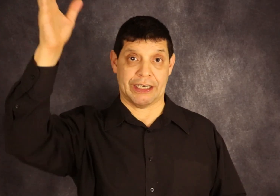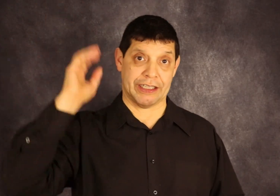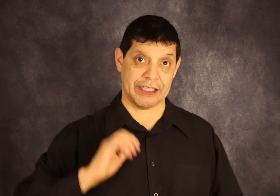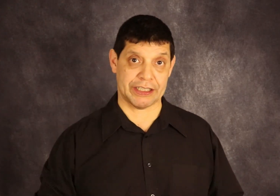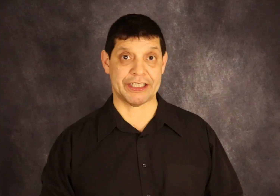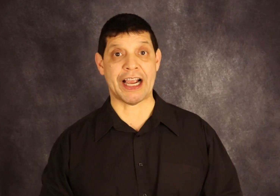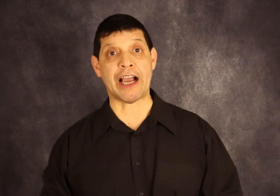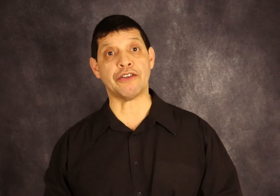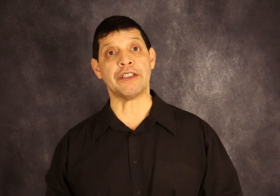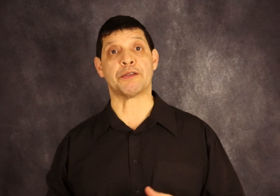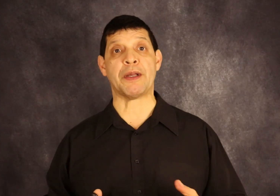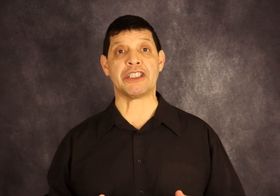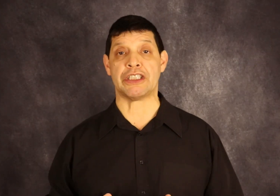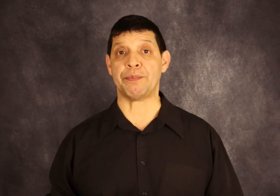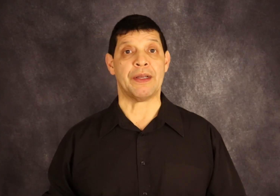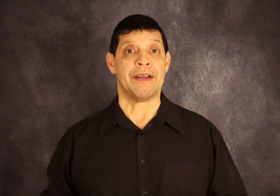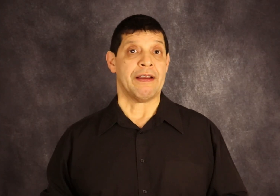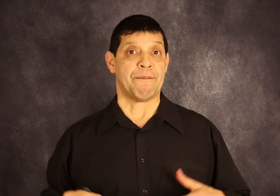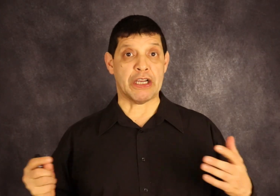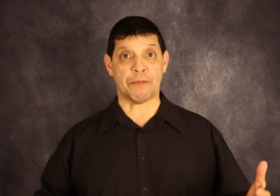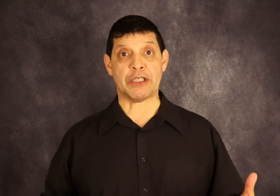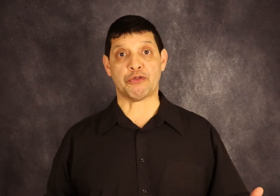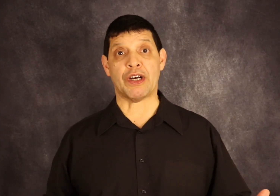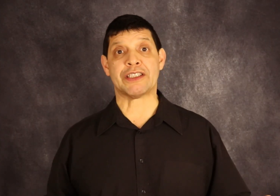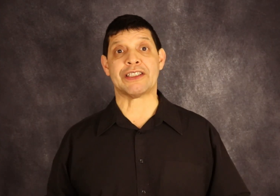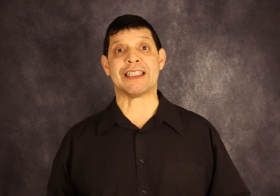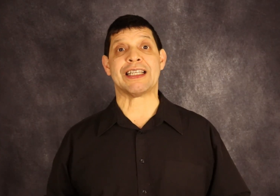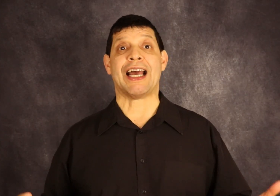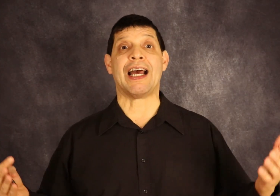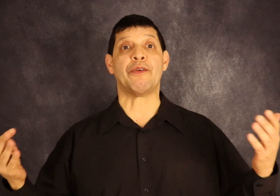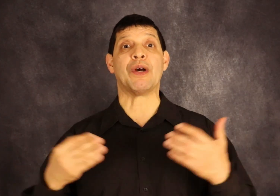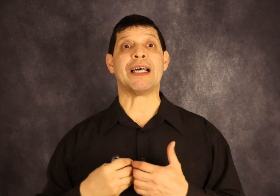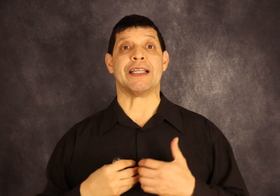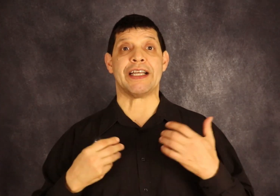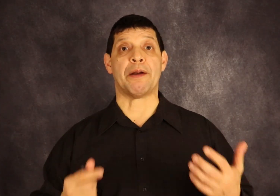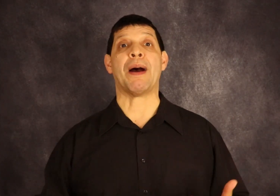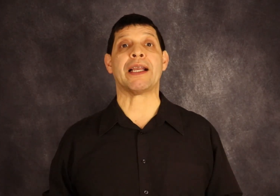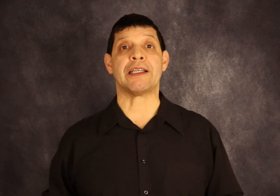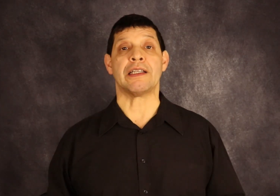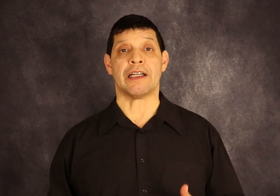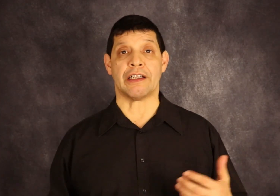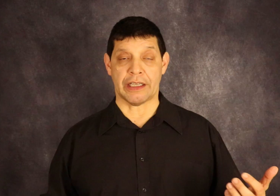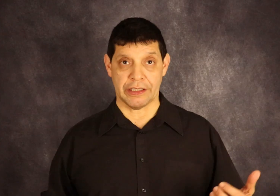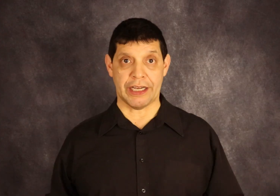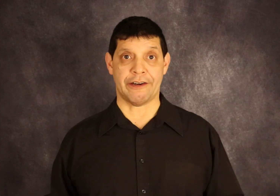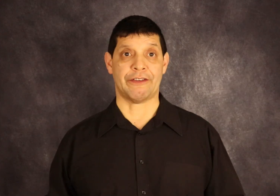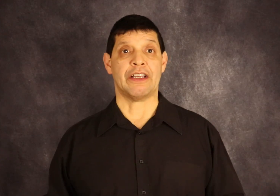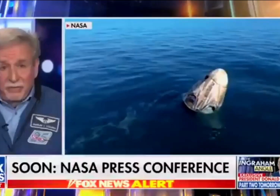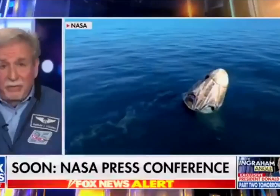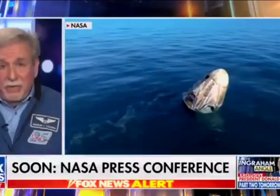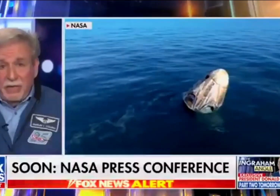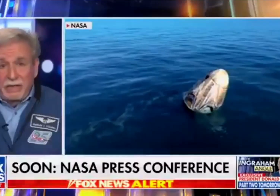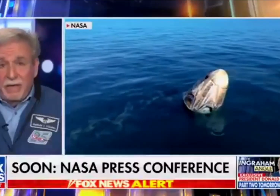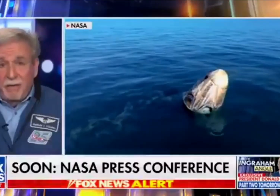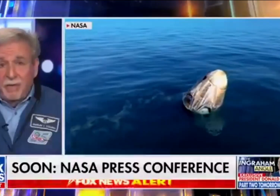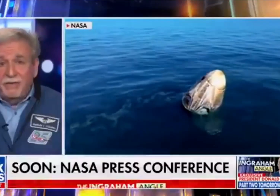Dragon spaceship, pick up the two astronauts, and voila, they are back in Earth. Elon Musk